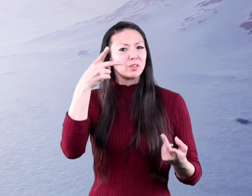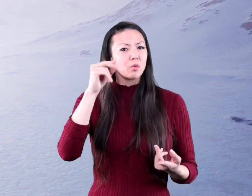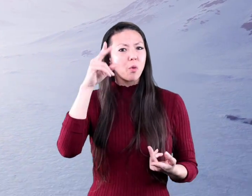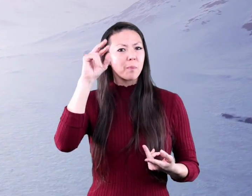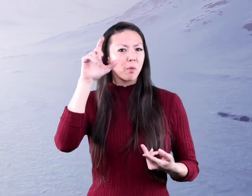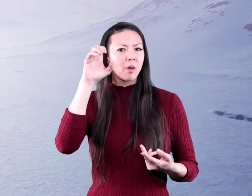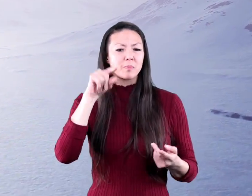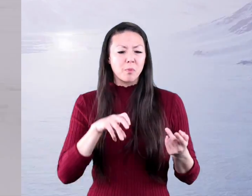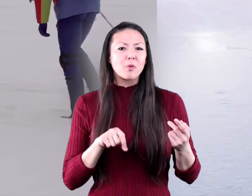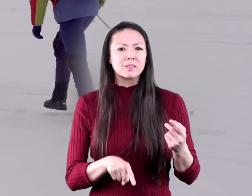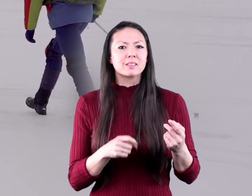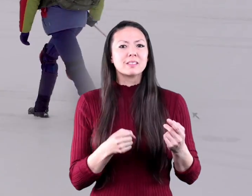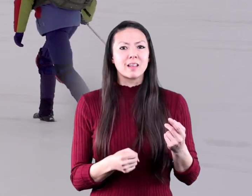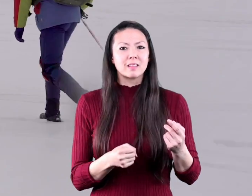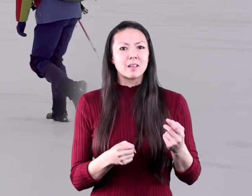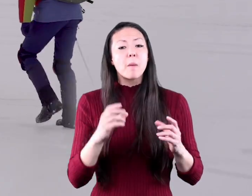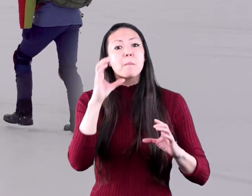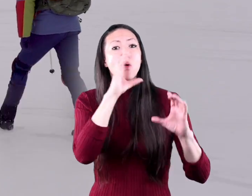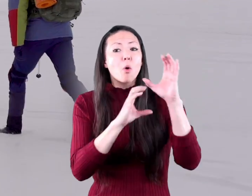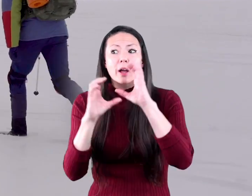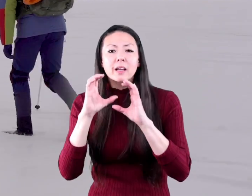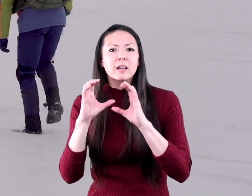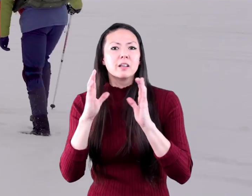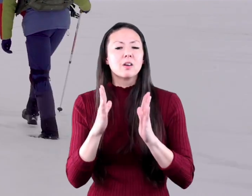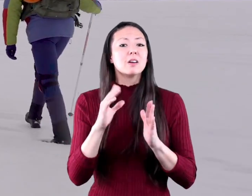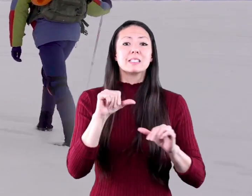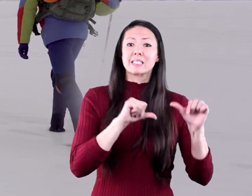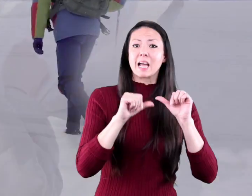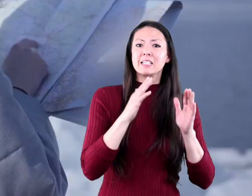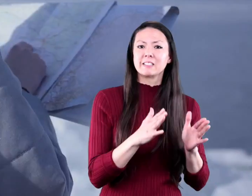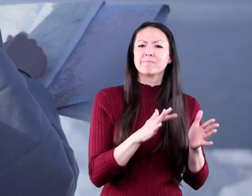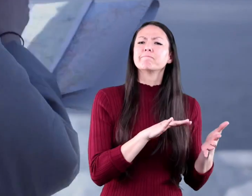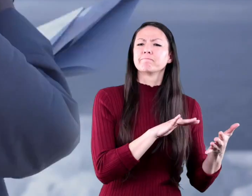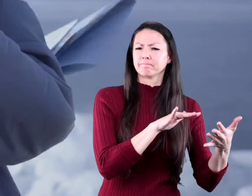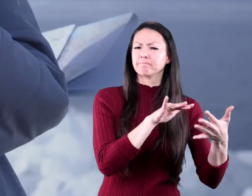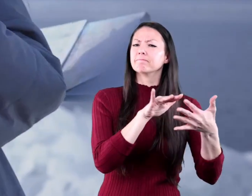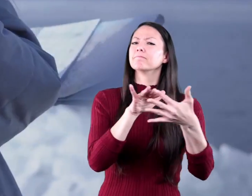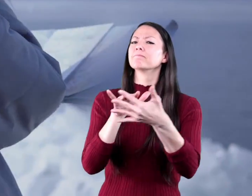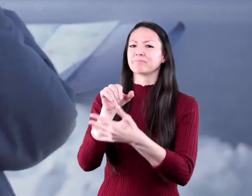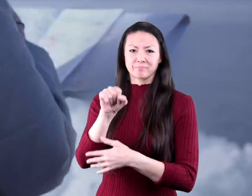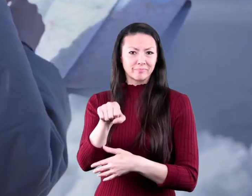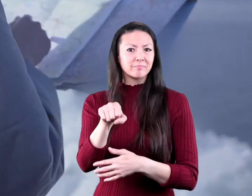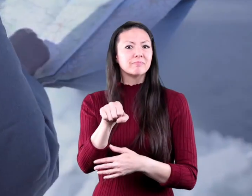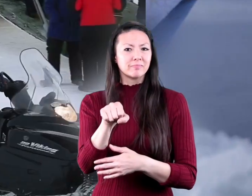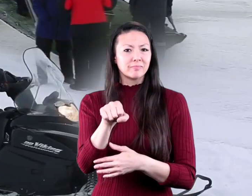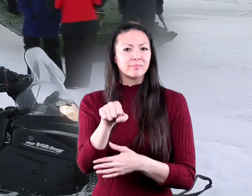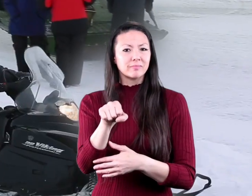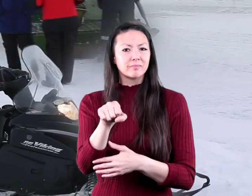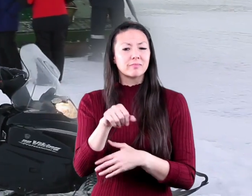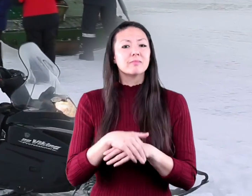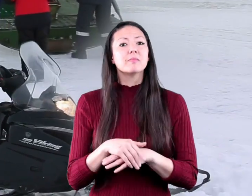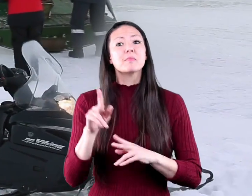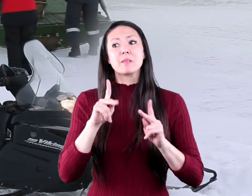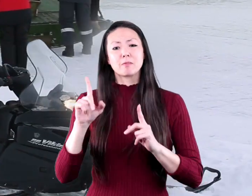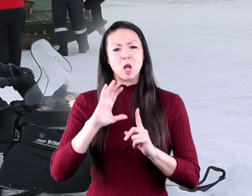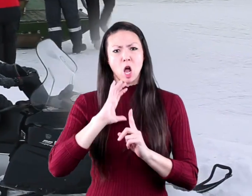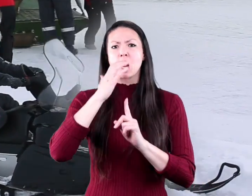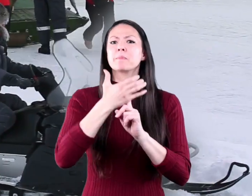except for some explorers and scientists who study those areas and those people wear warm snow suits